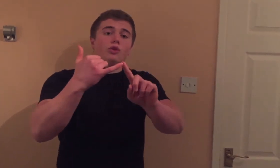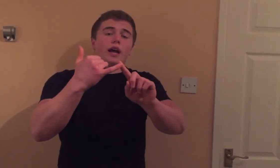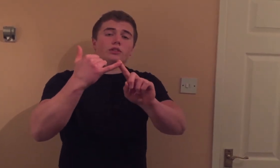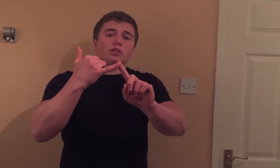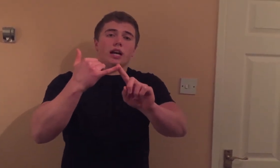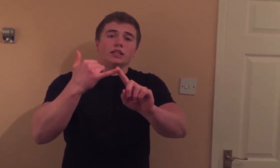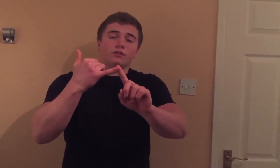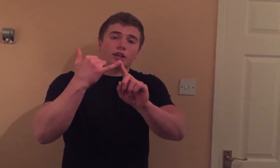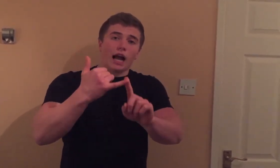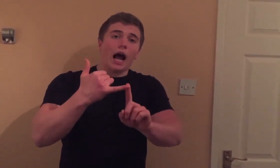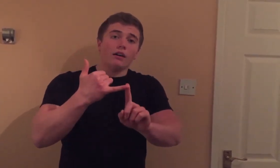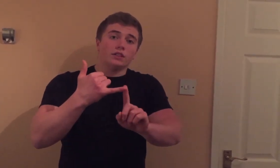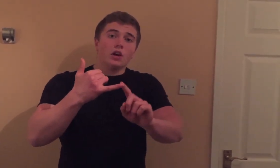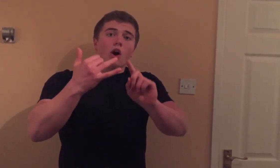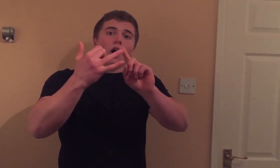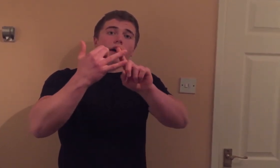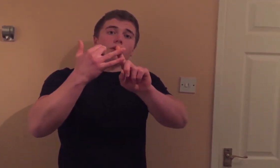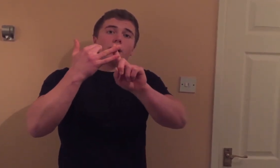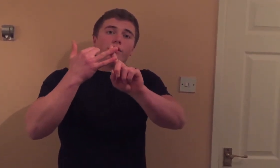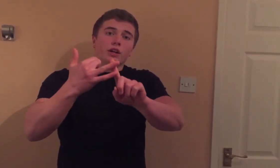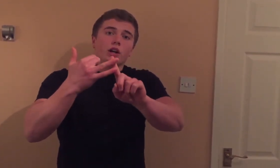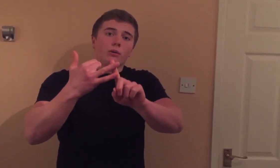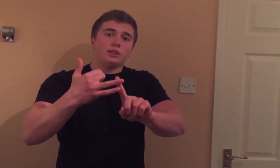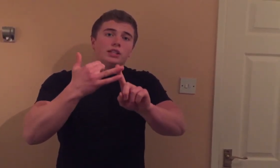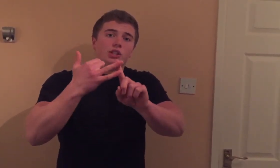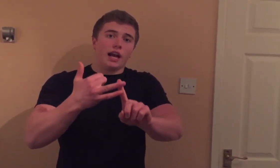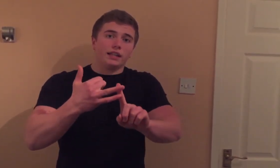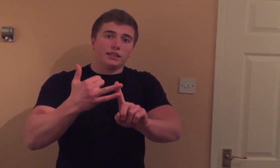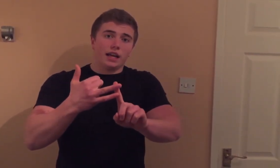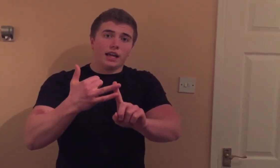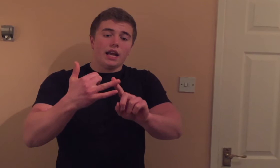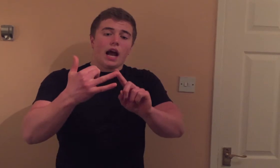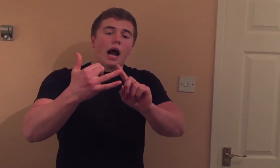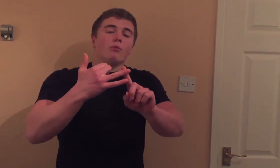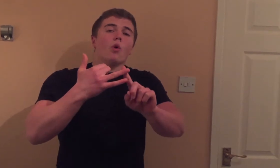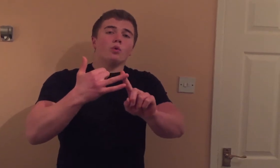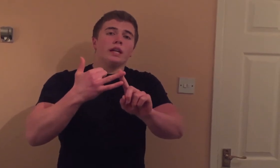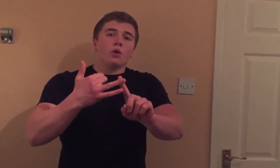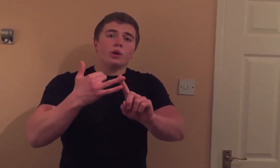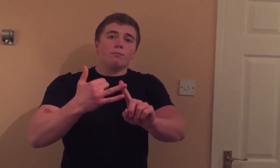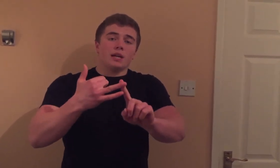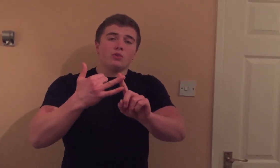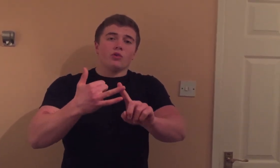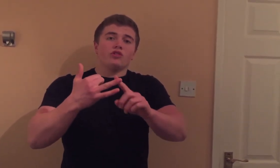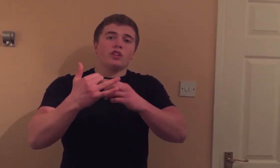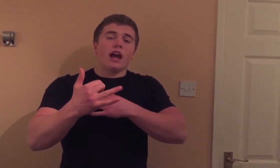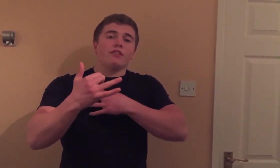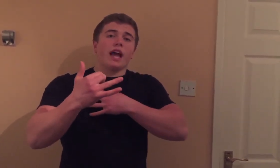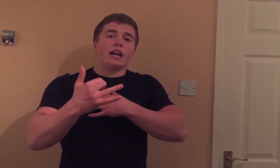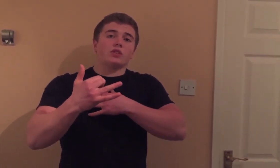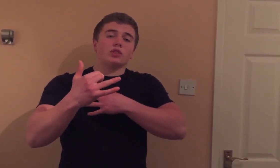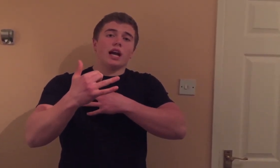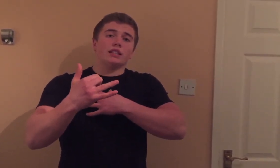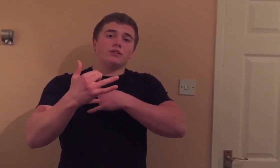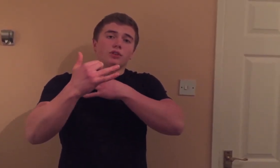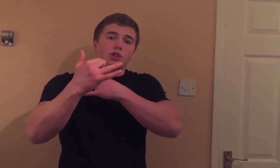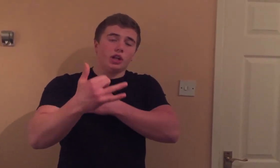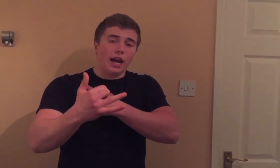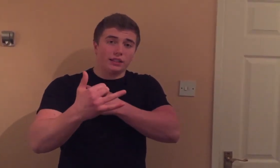2 exercises for calves. However, whenever it comes to chest day, I'm only going to be doing 7 exercises for chest.